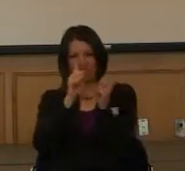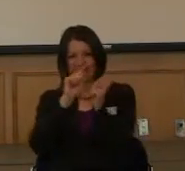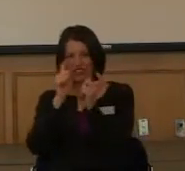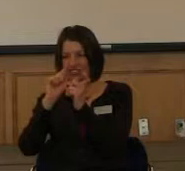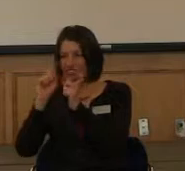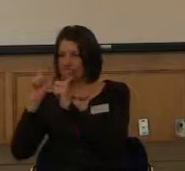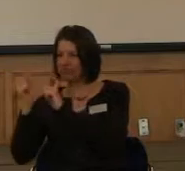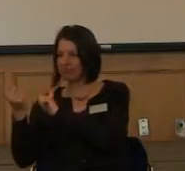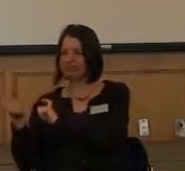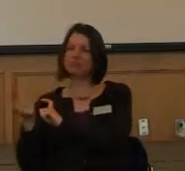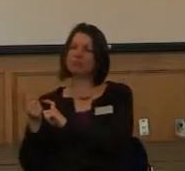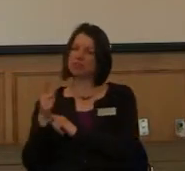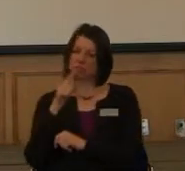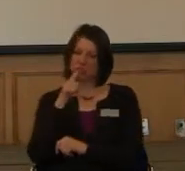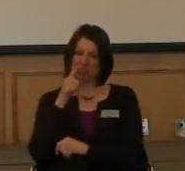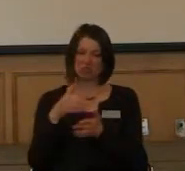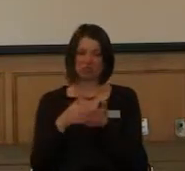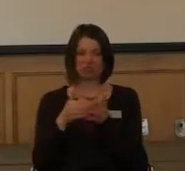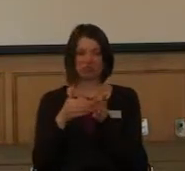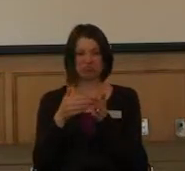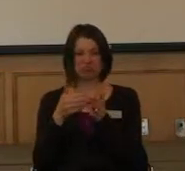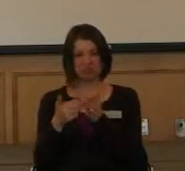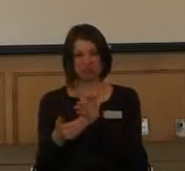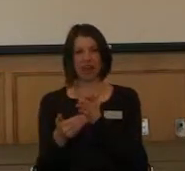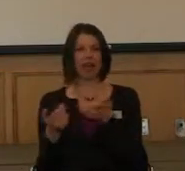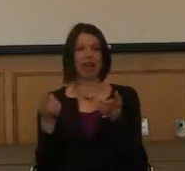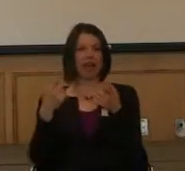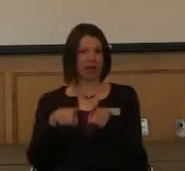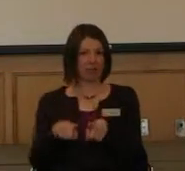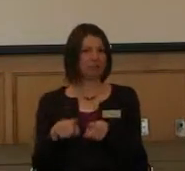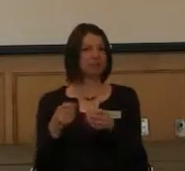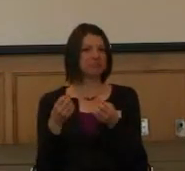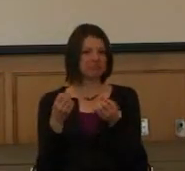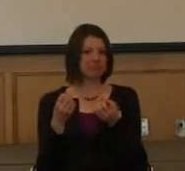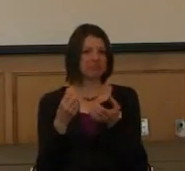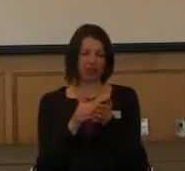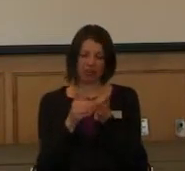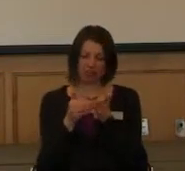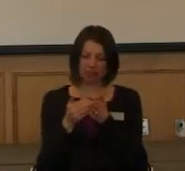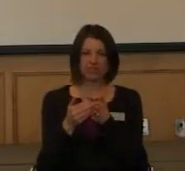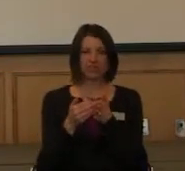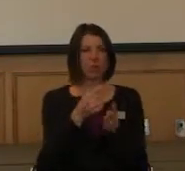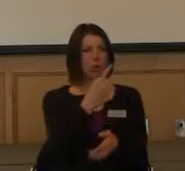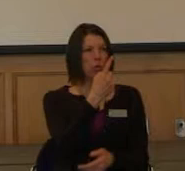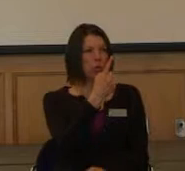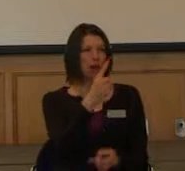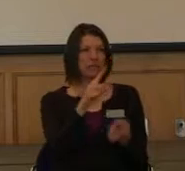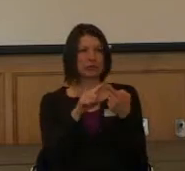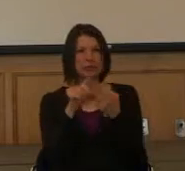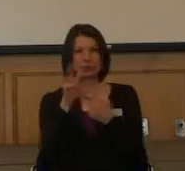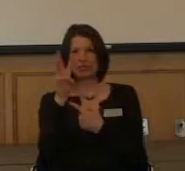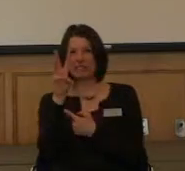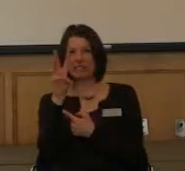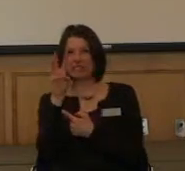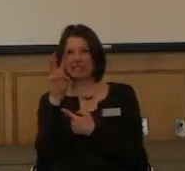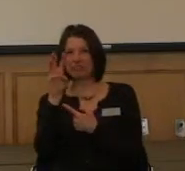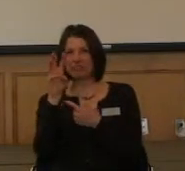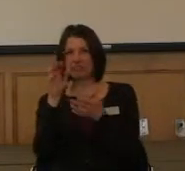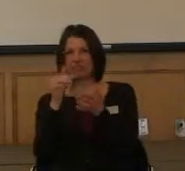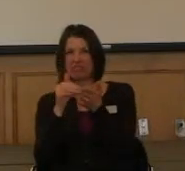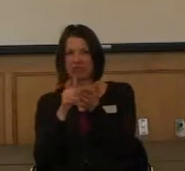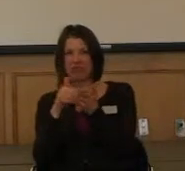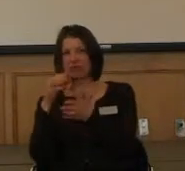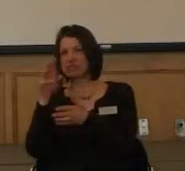It's a fairly frequent, SMA is fairly frequent. About one in every six to ten thousand births